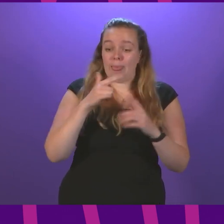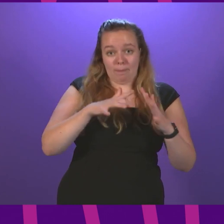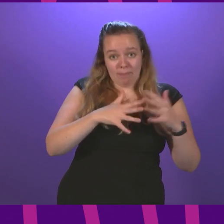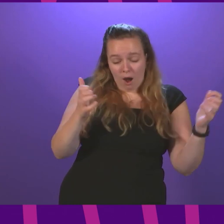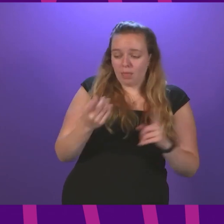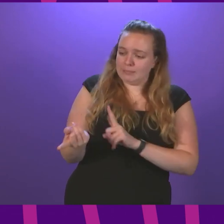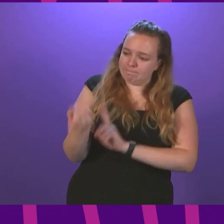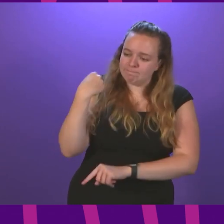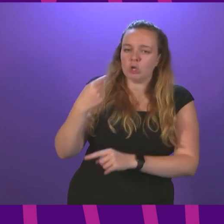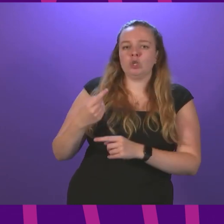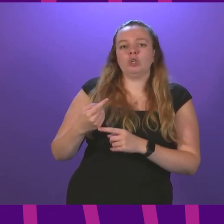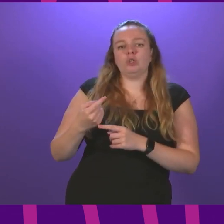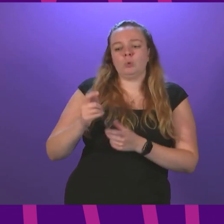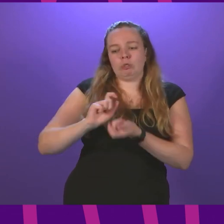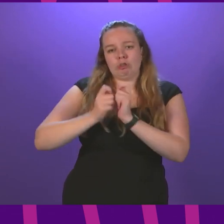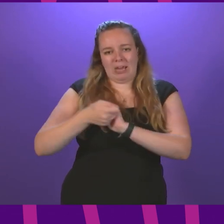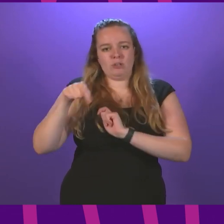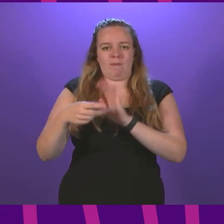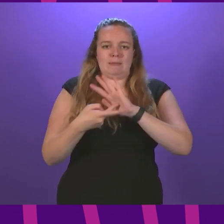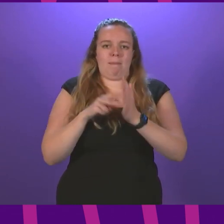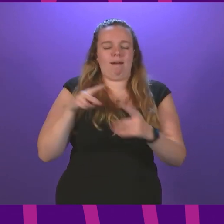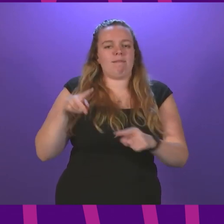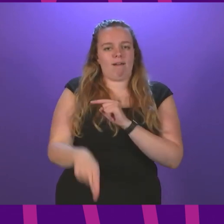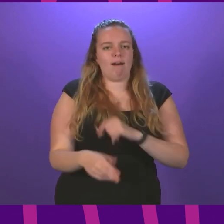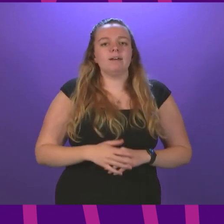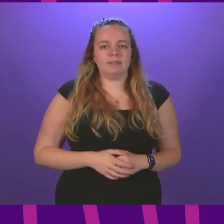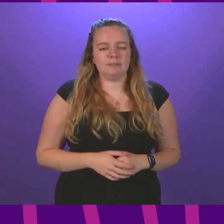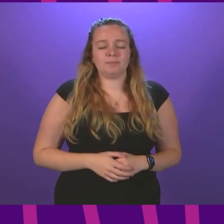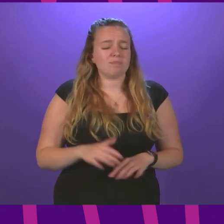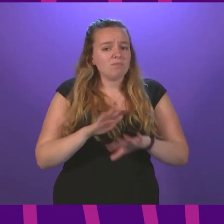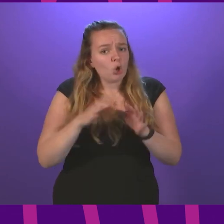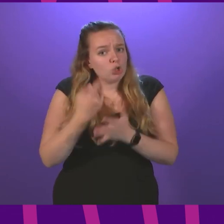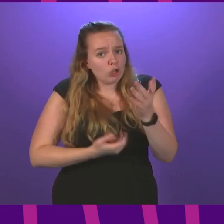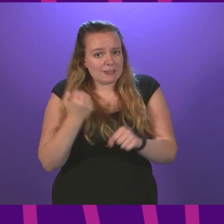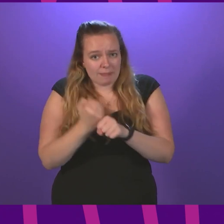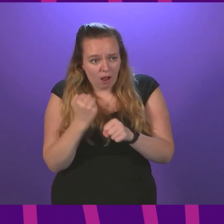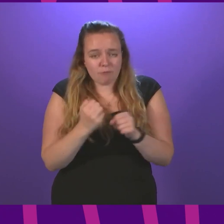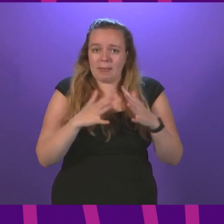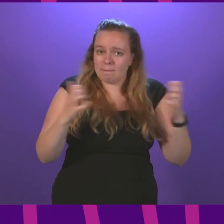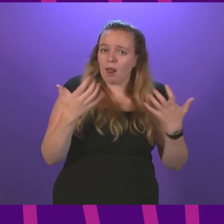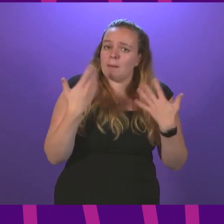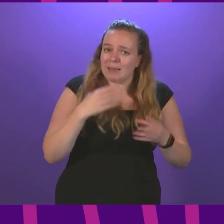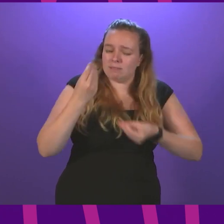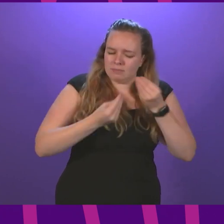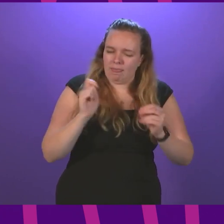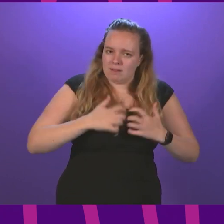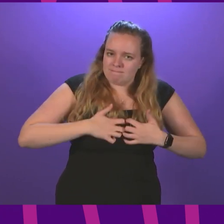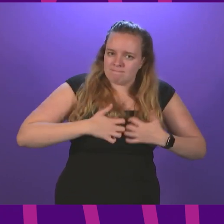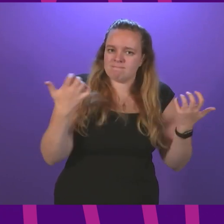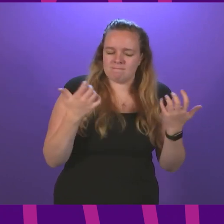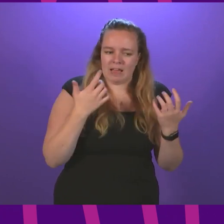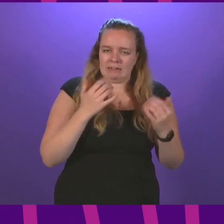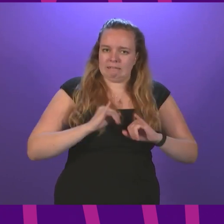Parliament to reverse this planned cut. And it's not just the Government and the Parliament have expressed their outrage and